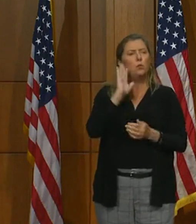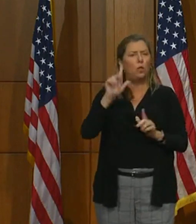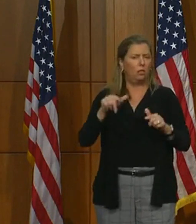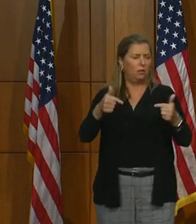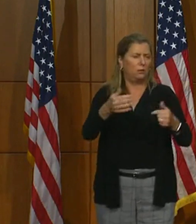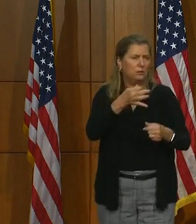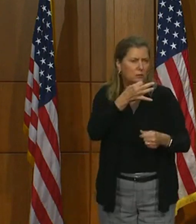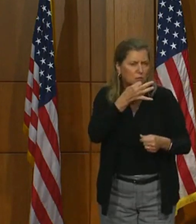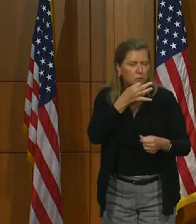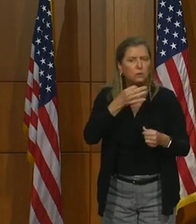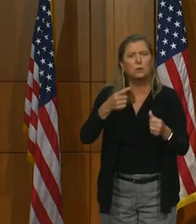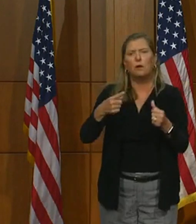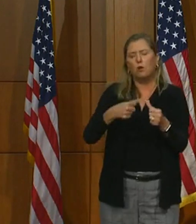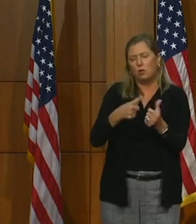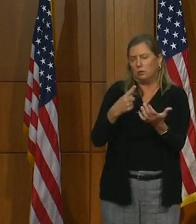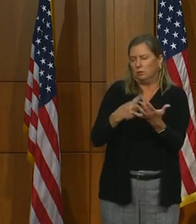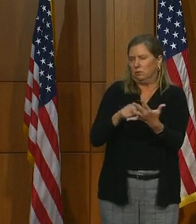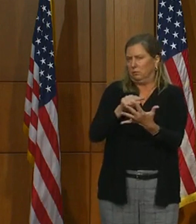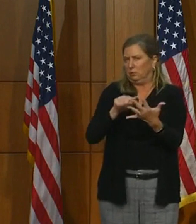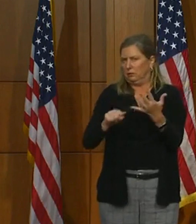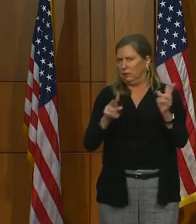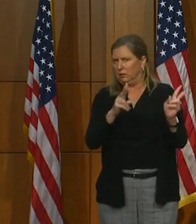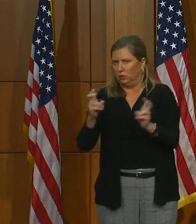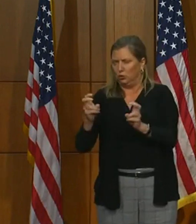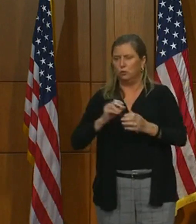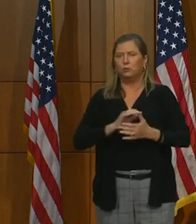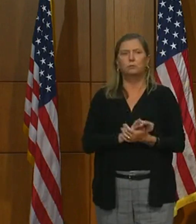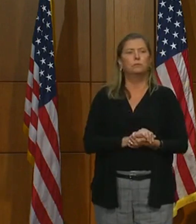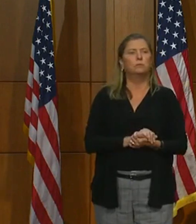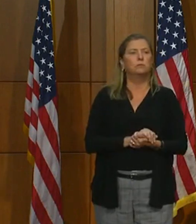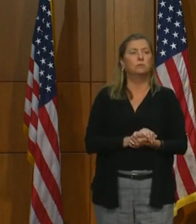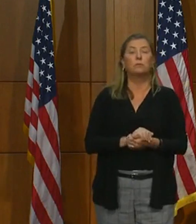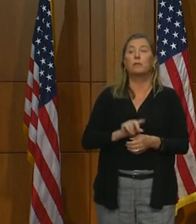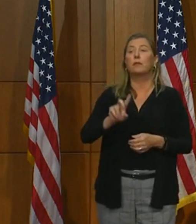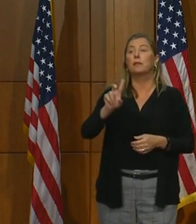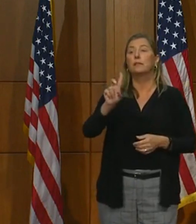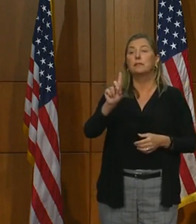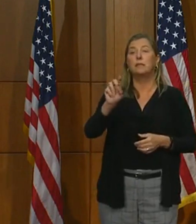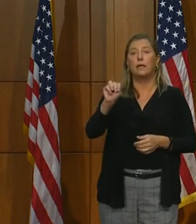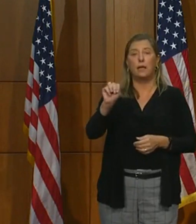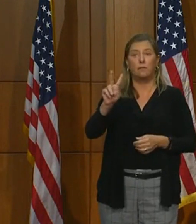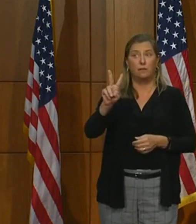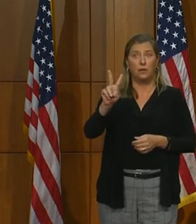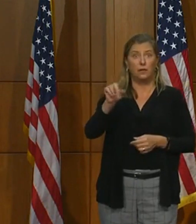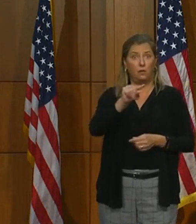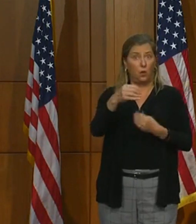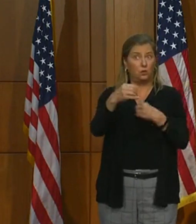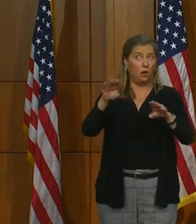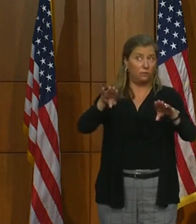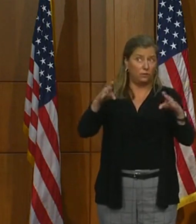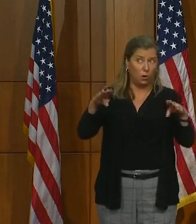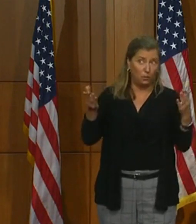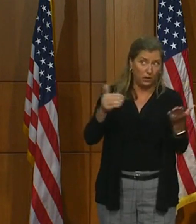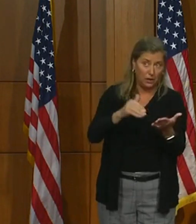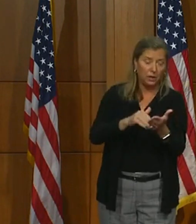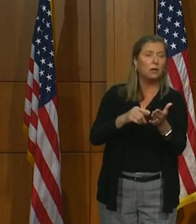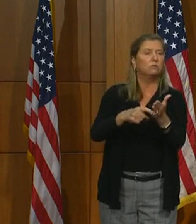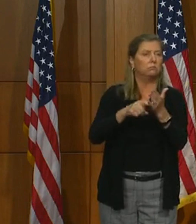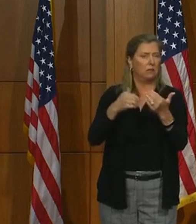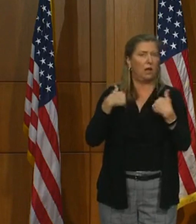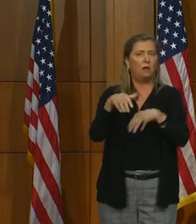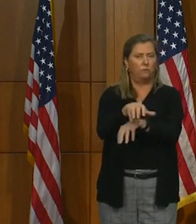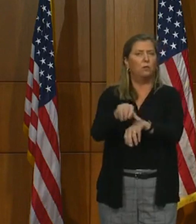want to address a couple of other issues. As our DMV offices have reopened, they're requiring appointments.